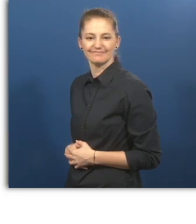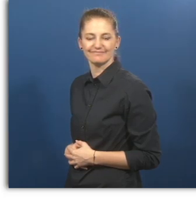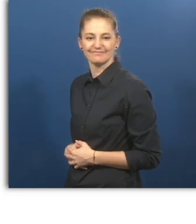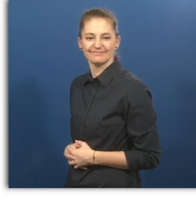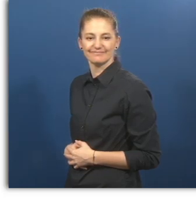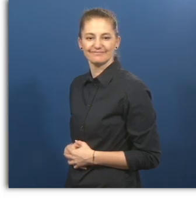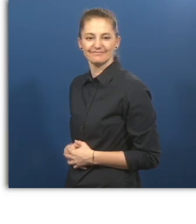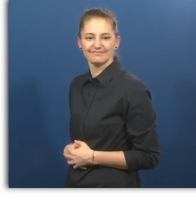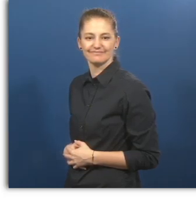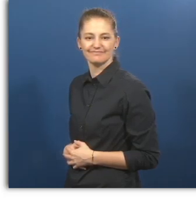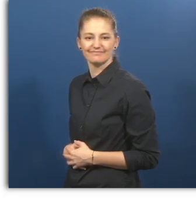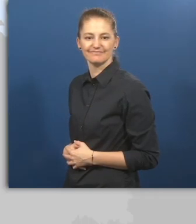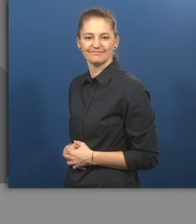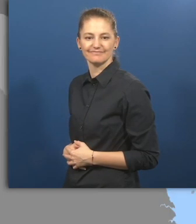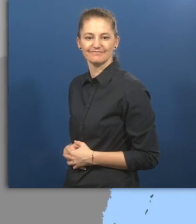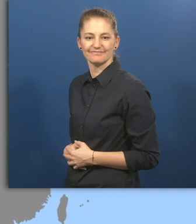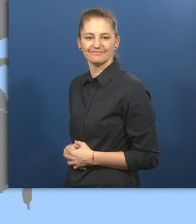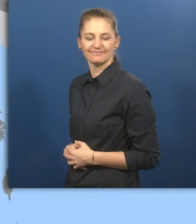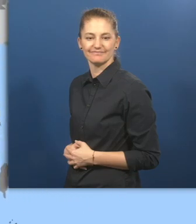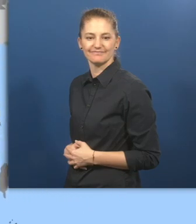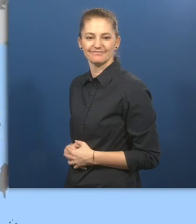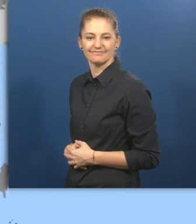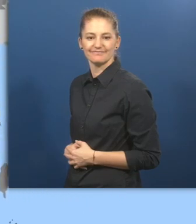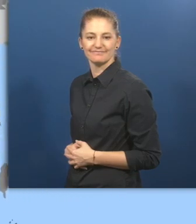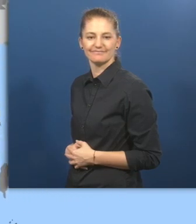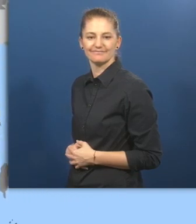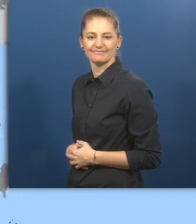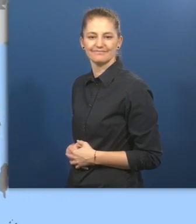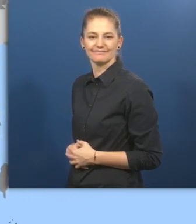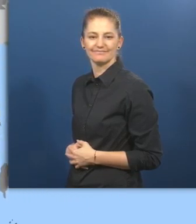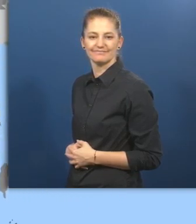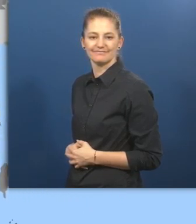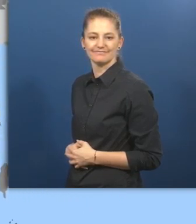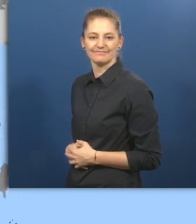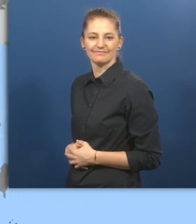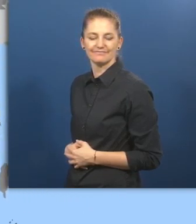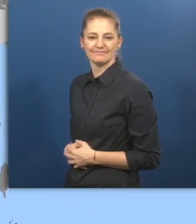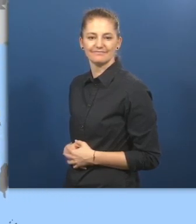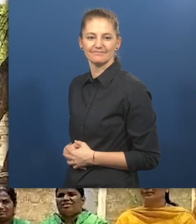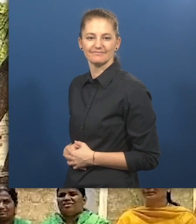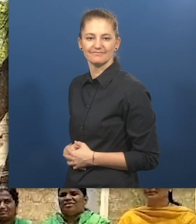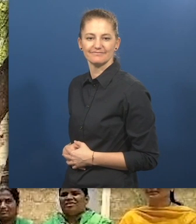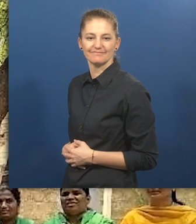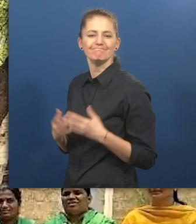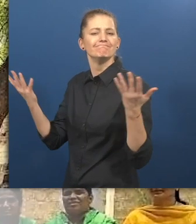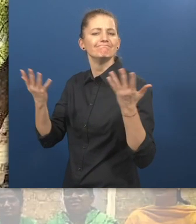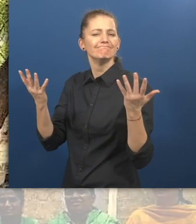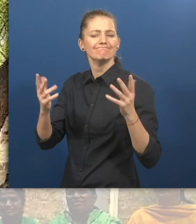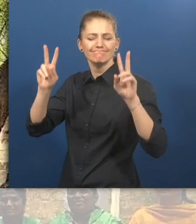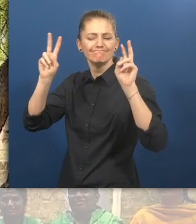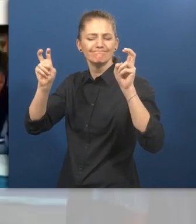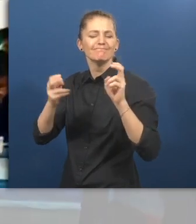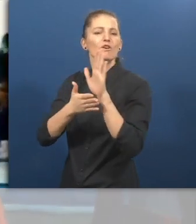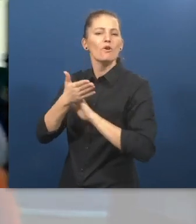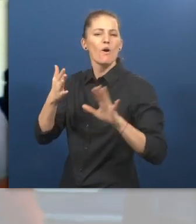Youth4Jobs Foundation College Connect. Smart inclusion centers in universities that connect students with employers.